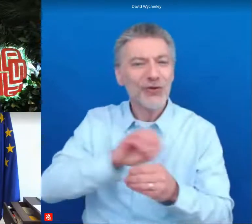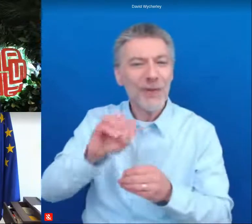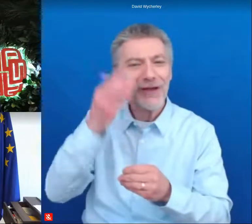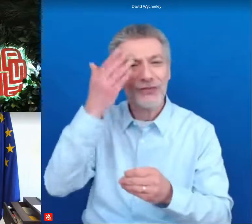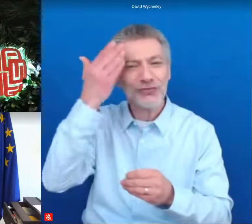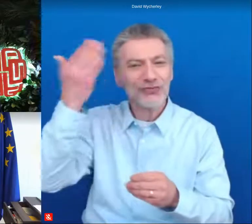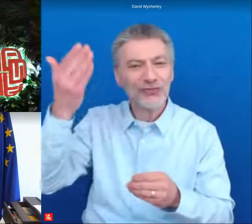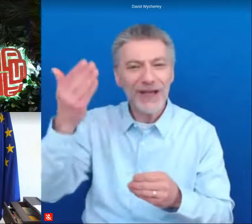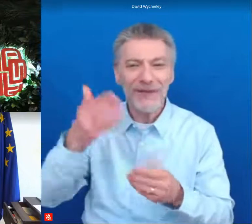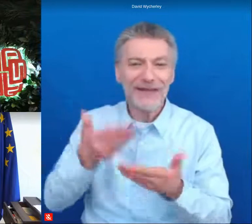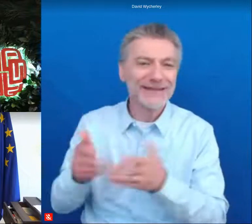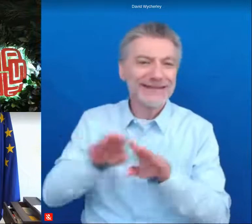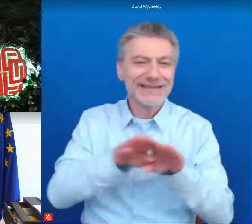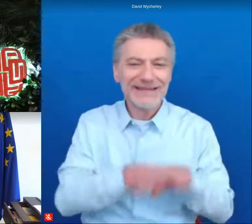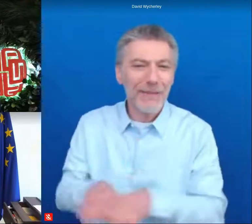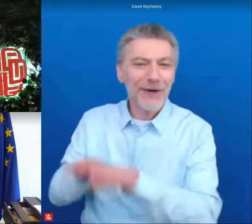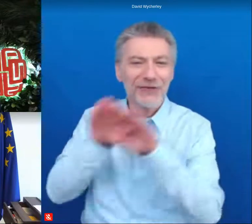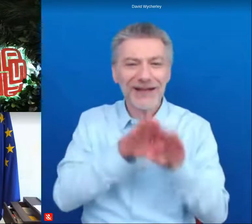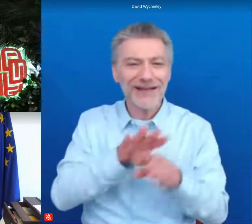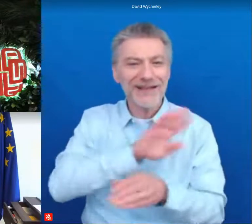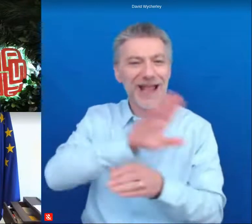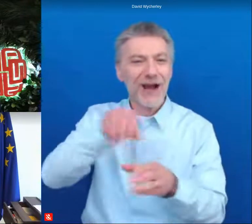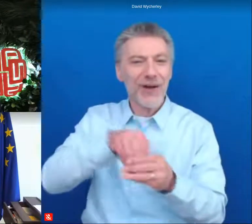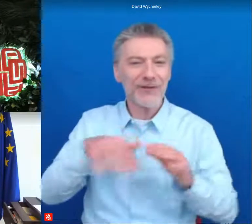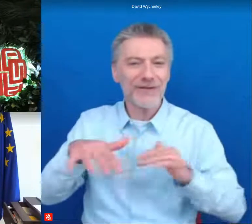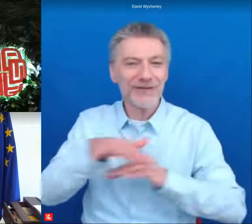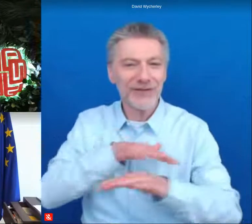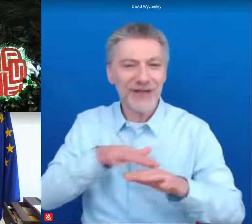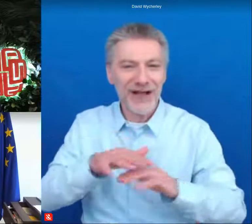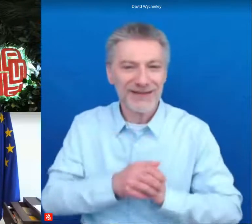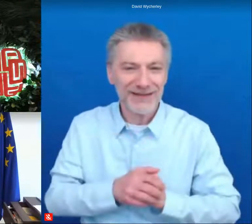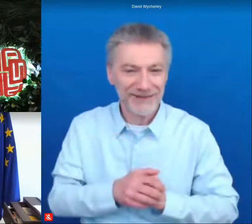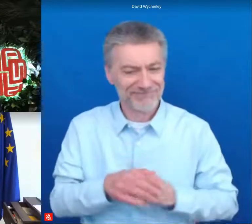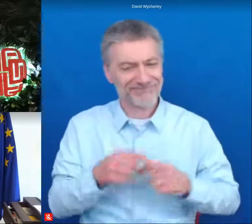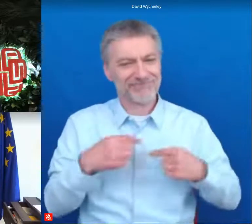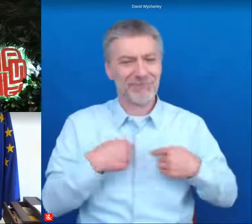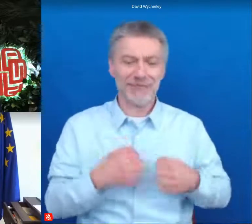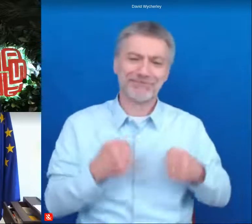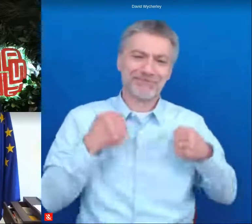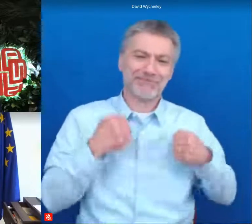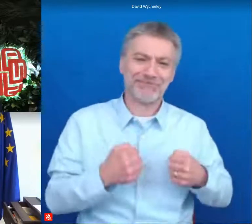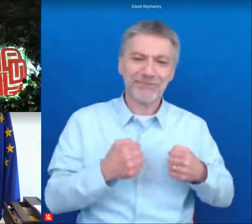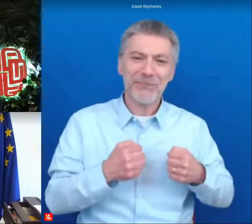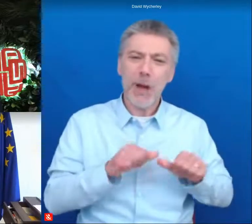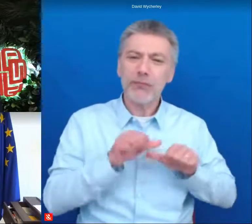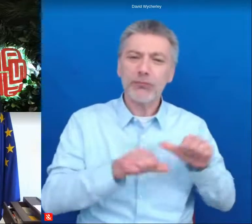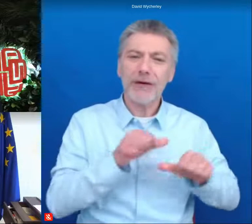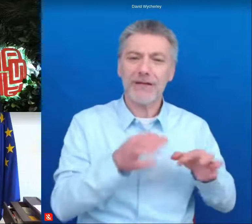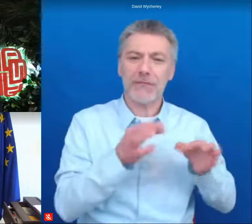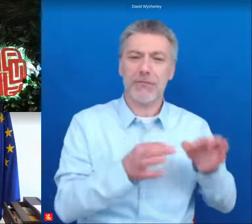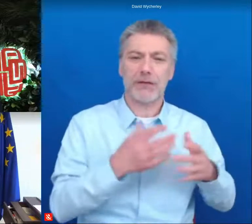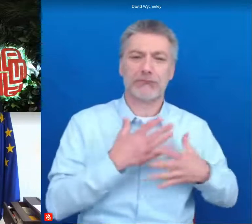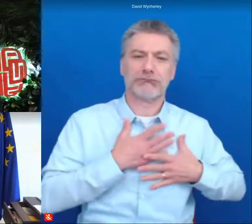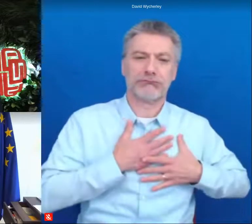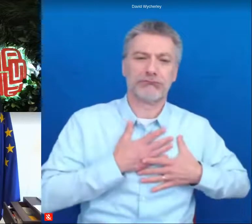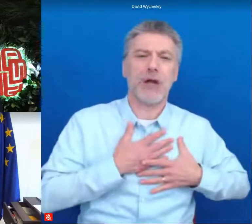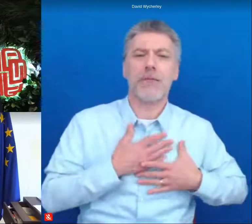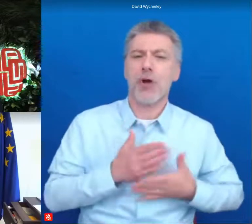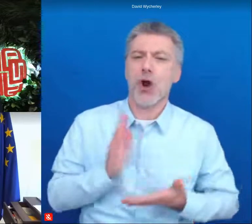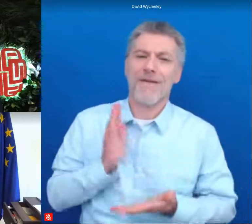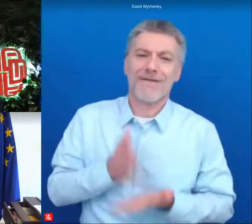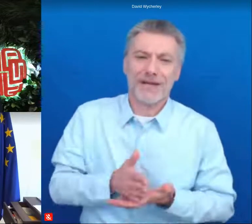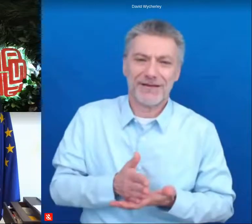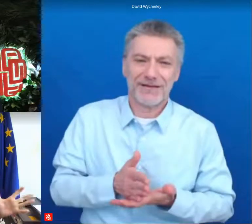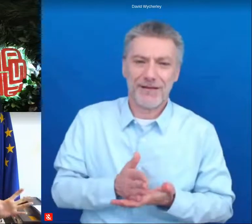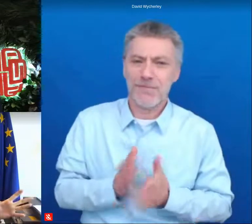inclusive society in conclusion as a progressive and a strong believer in europe i am firmly convinced that we must